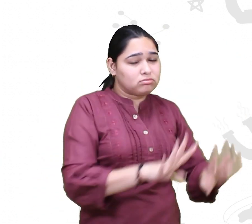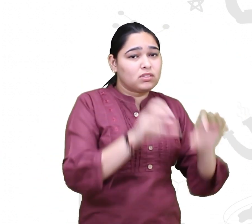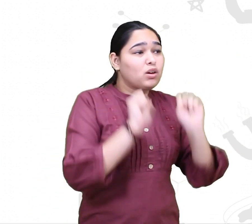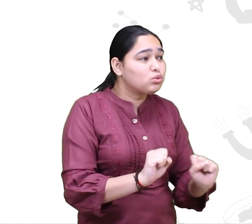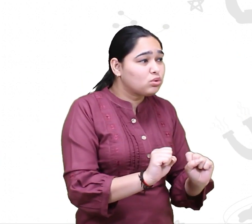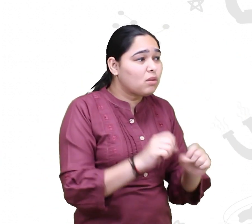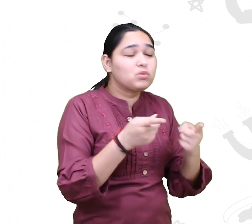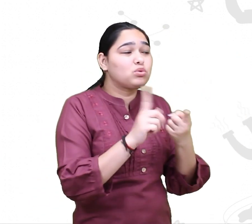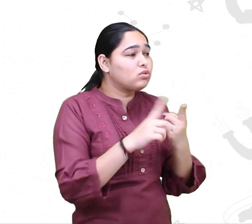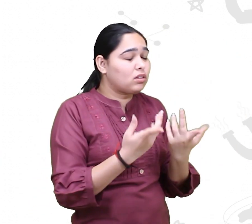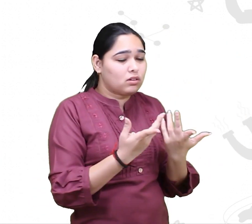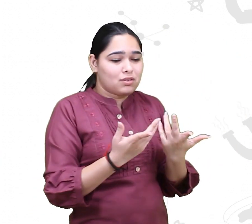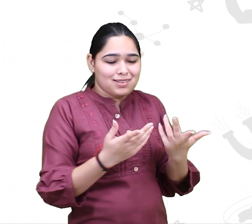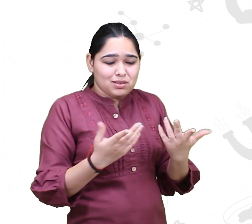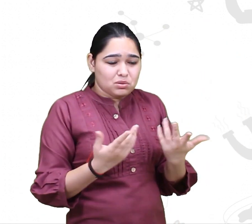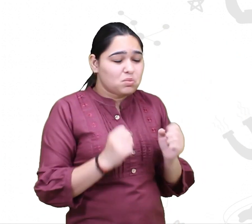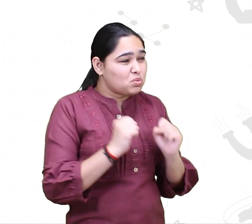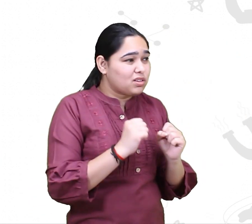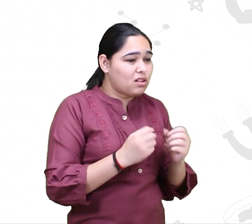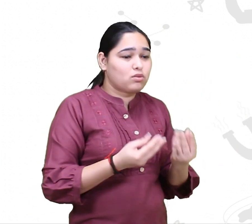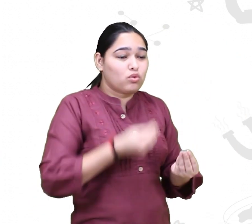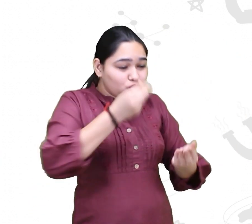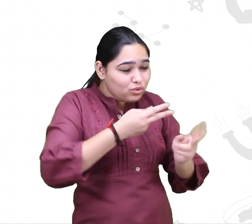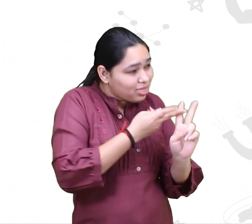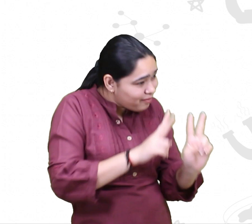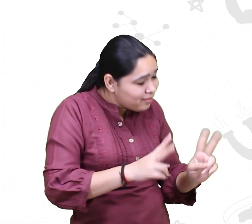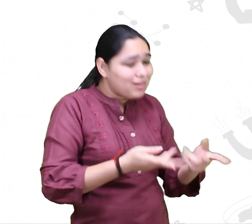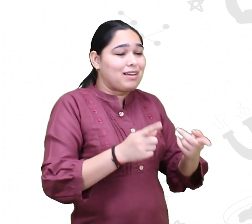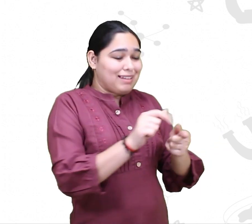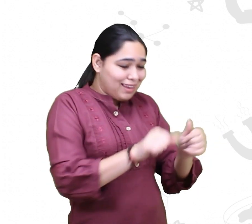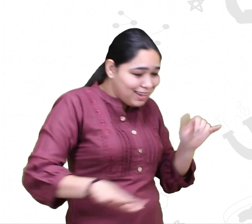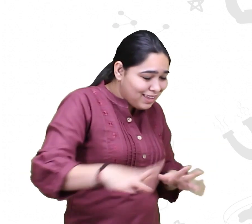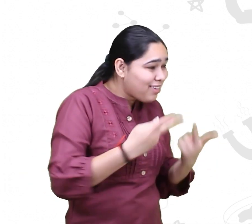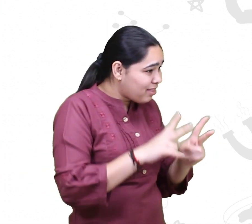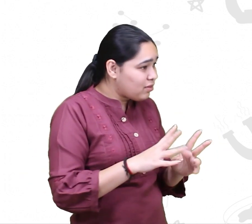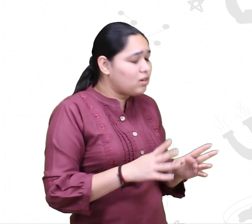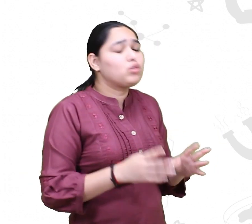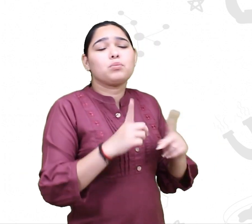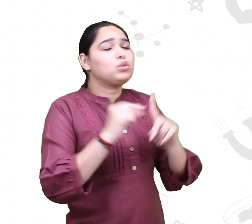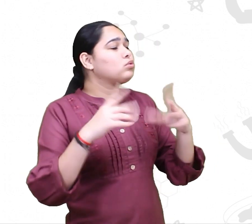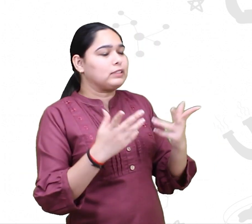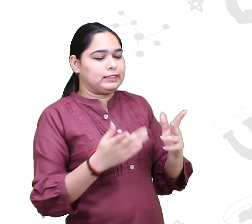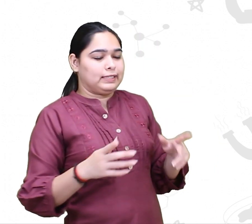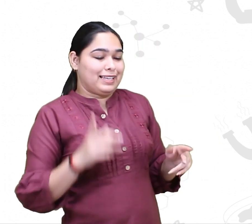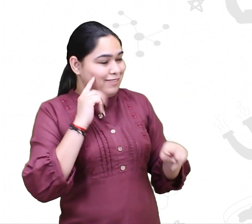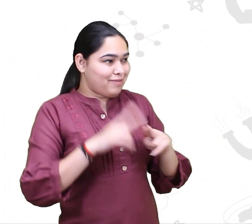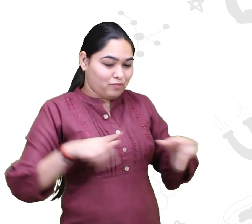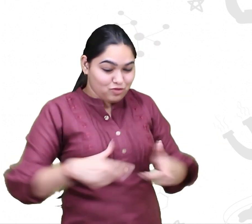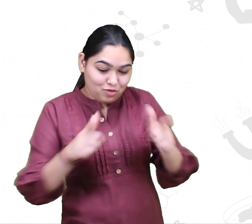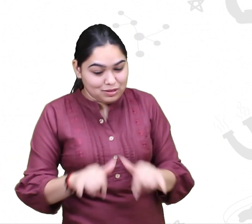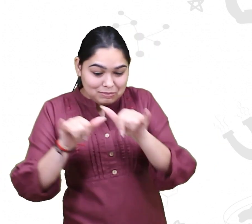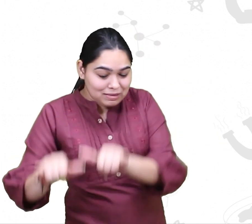do not become a factor in modifying the behavior. So, you have to habituate the animal. You almost become like a tree in the landscape